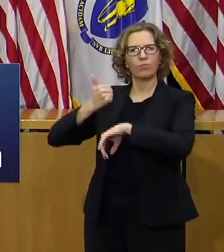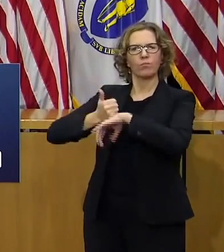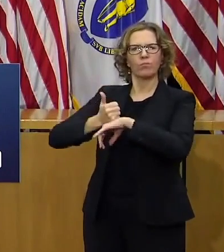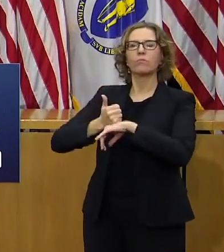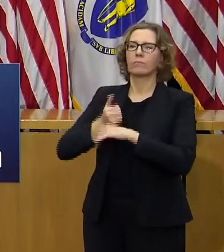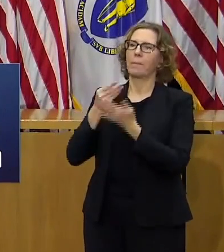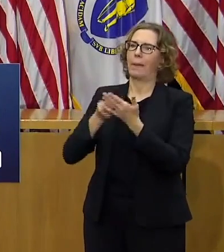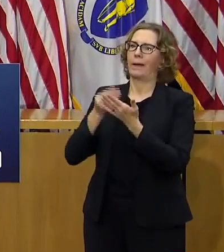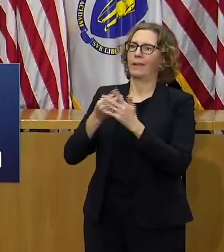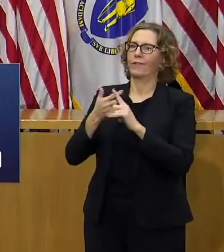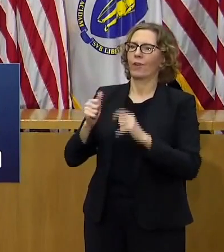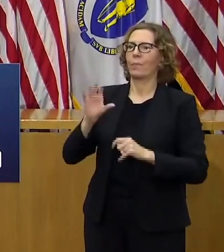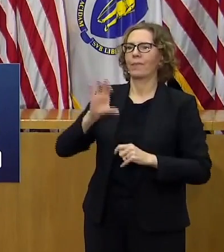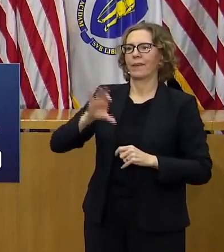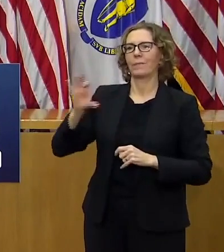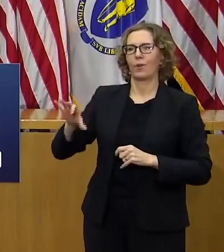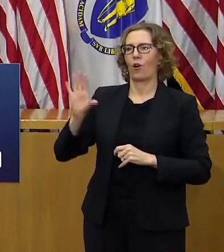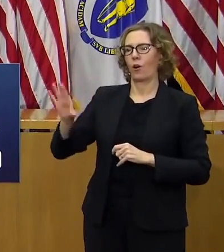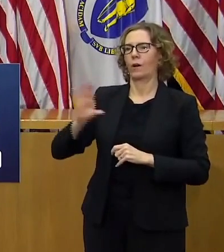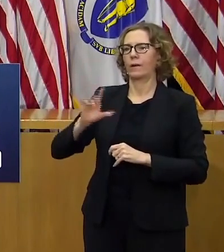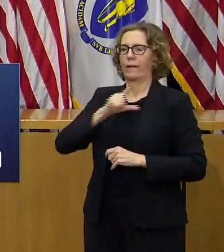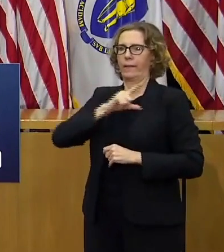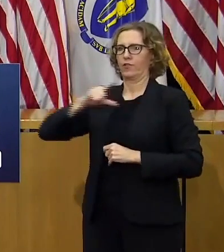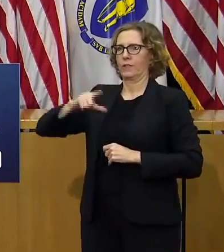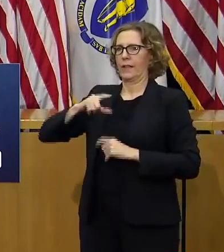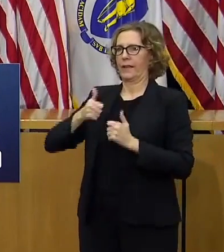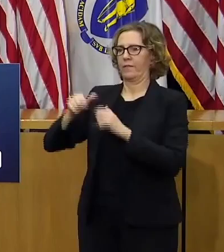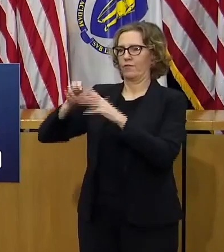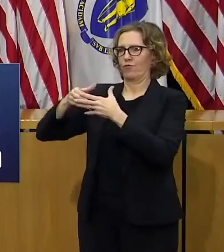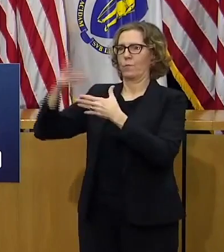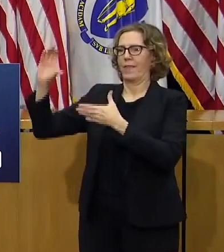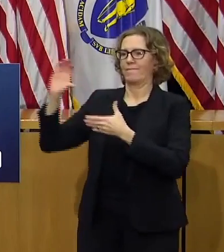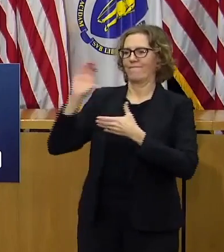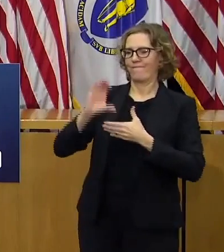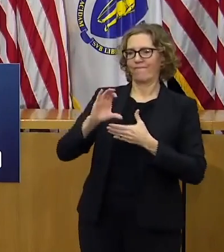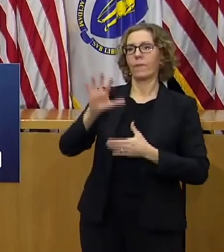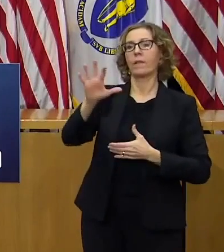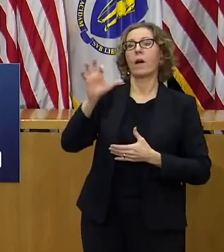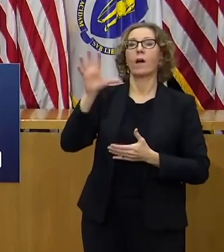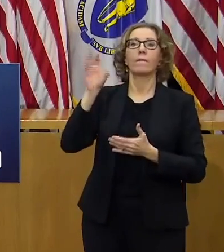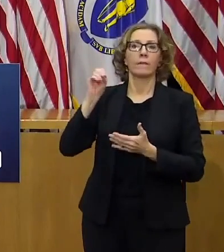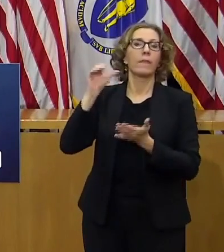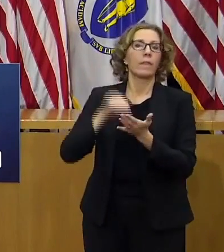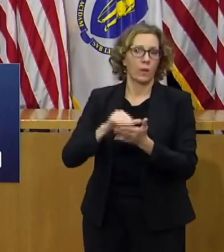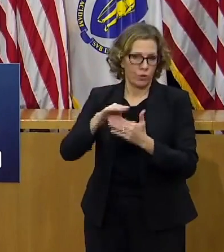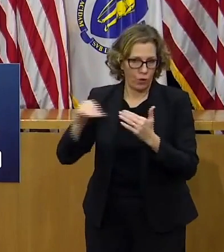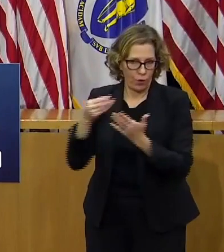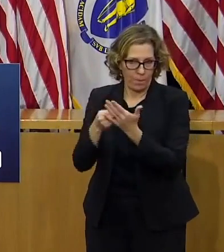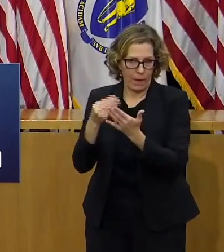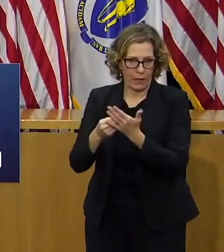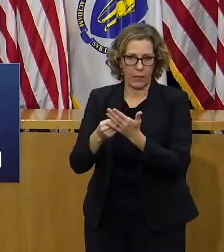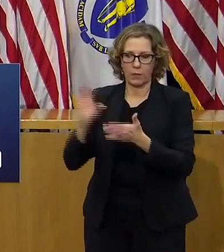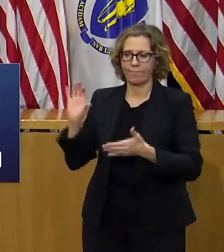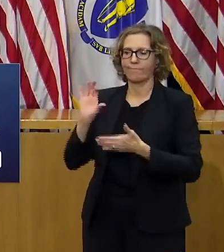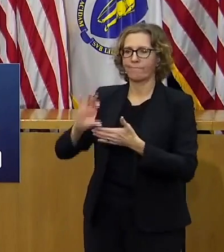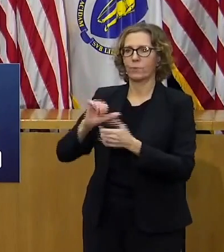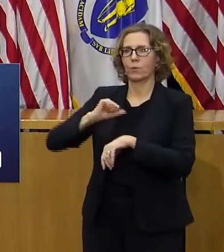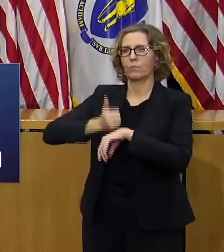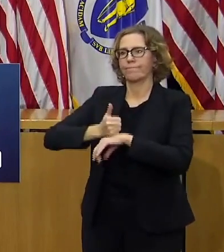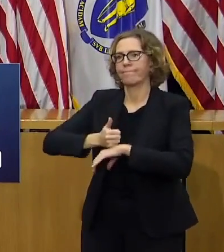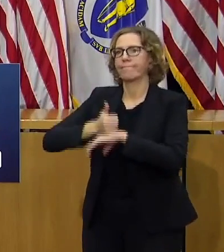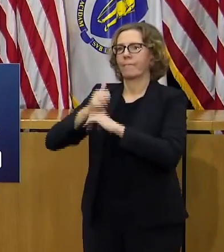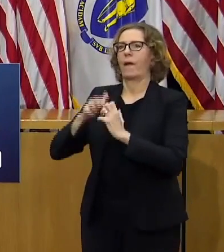delegation we thank them for their work on this and is supported with $550,000 in state funds in total